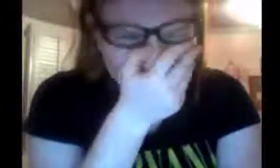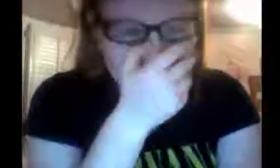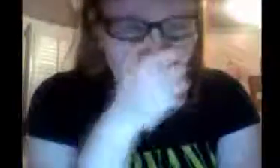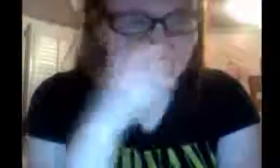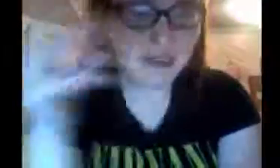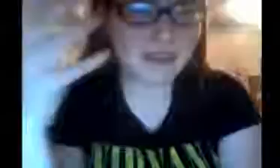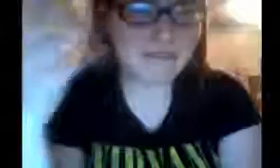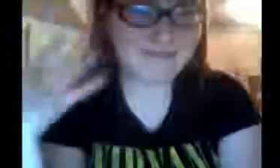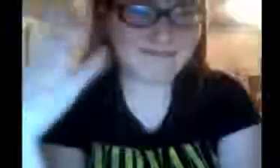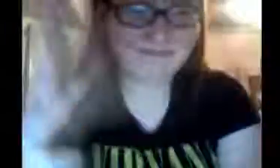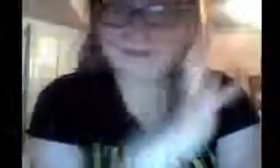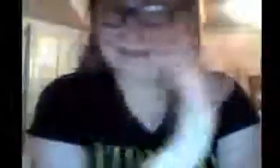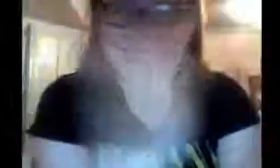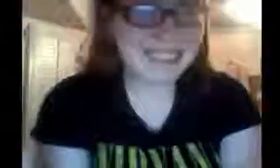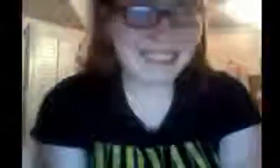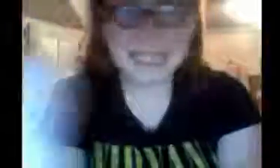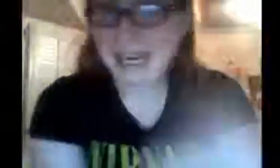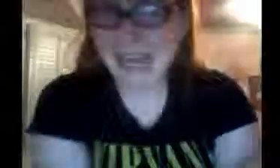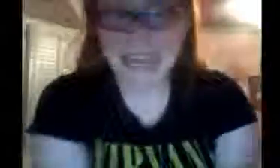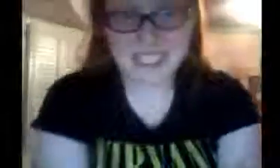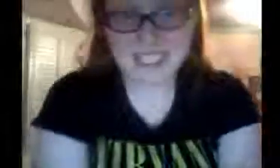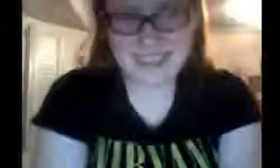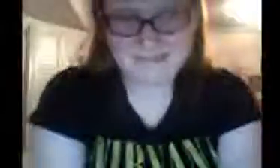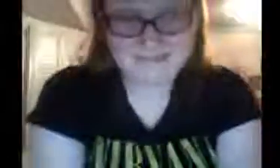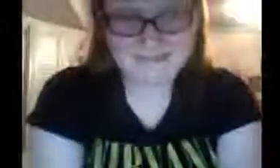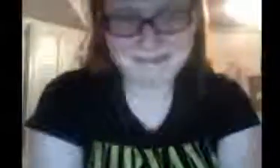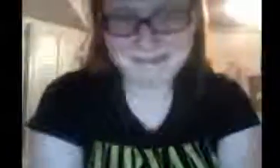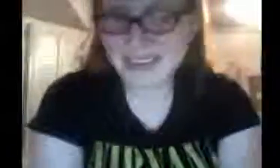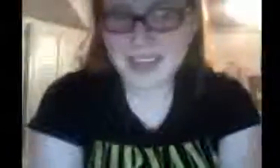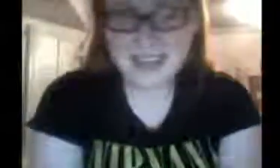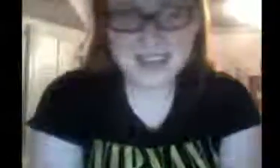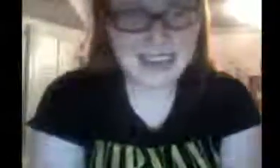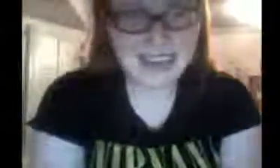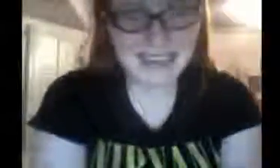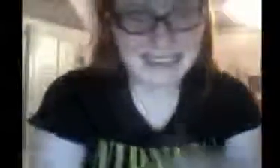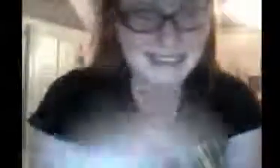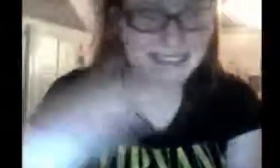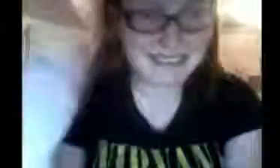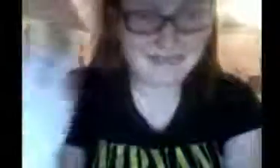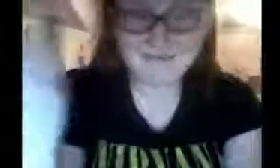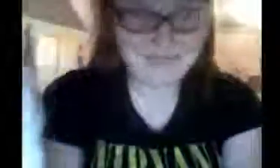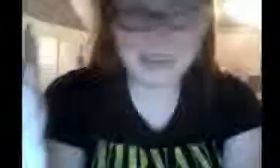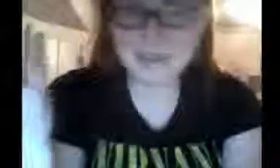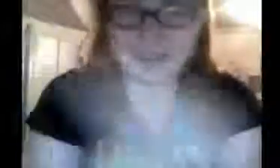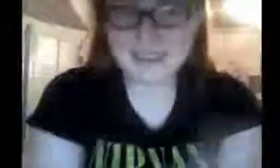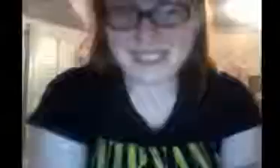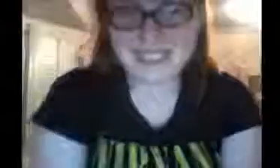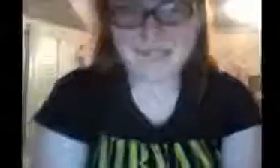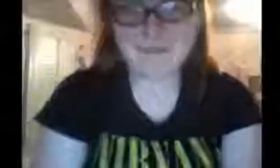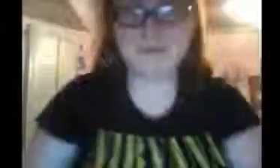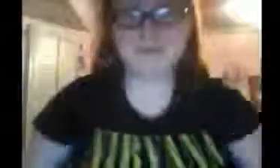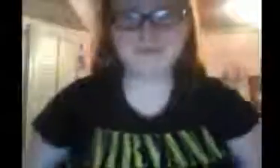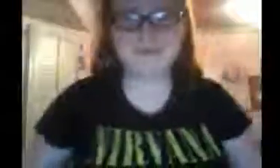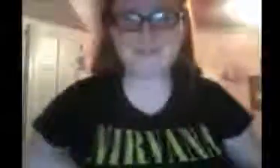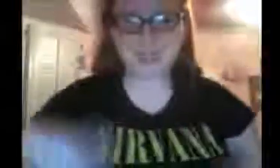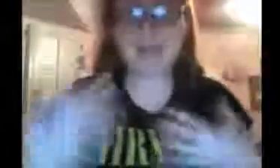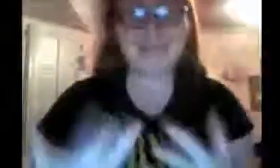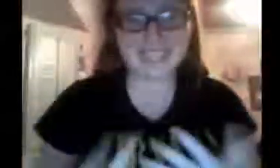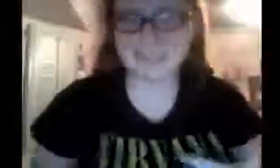Yeah. Yeah. Um, yeah, actually, um, that, what I'm talking about is the Fuller House actually